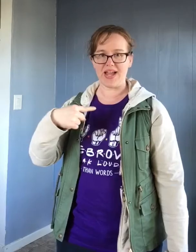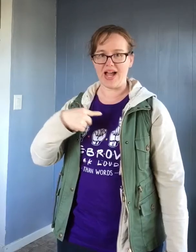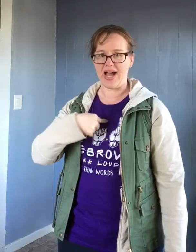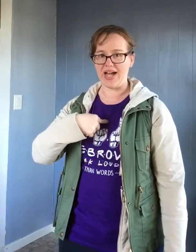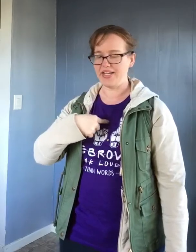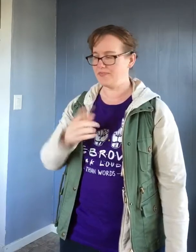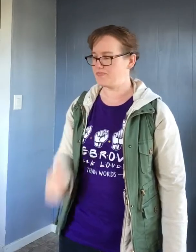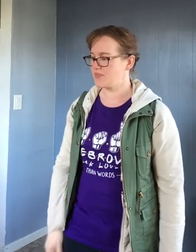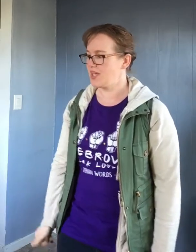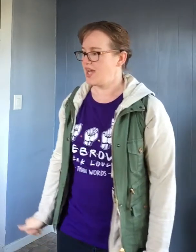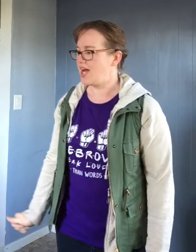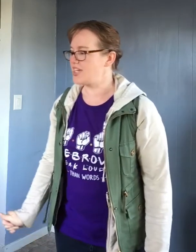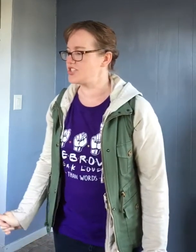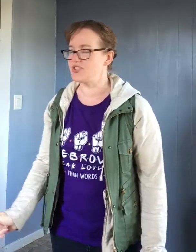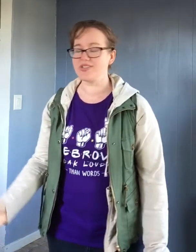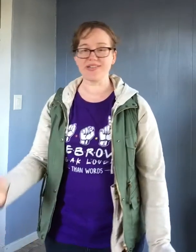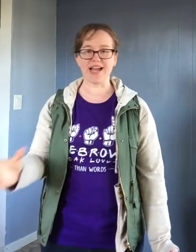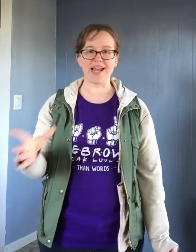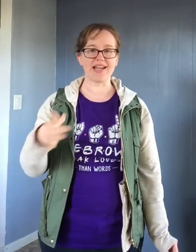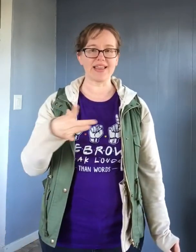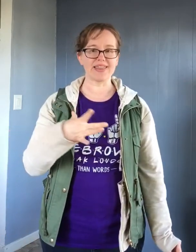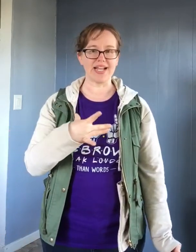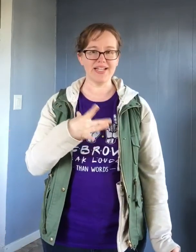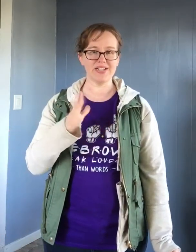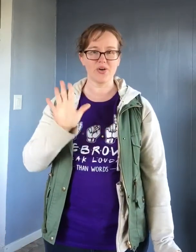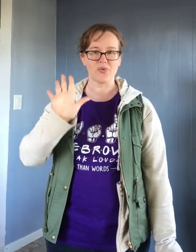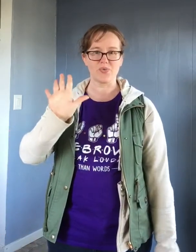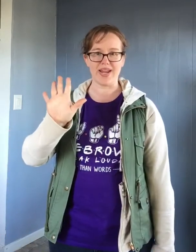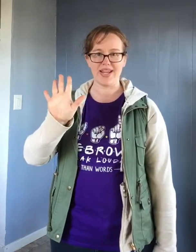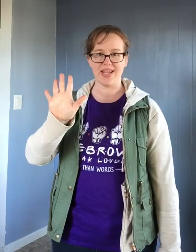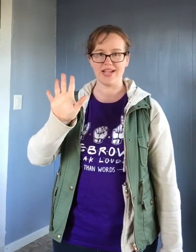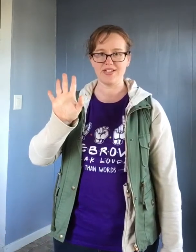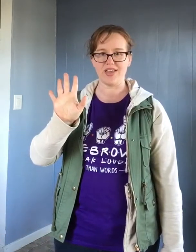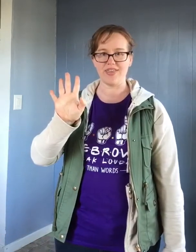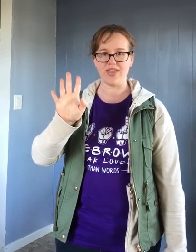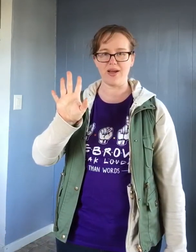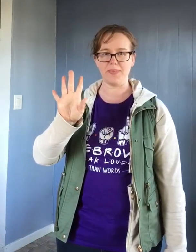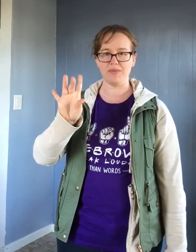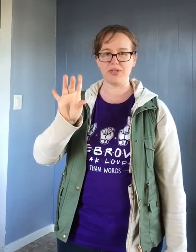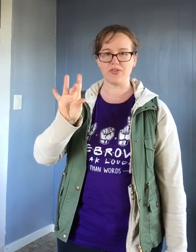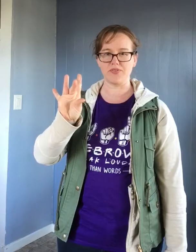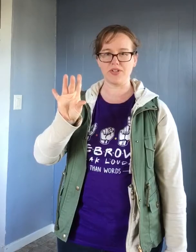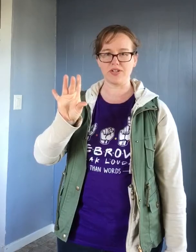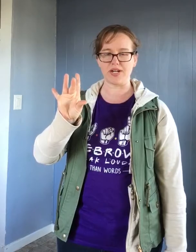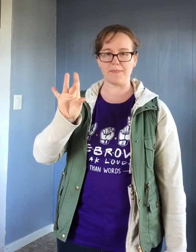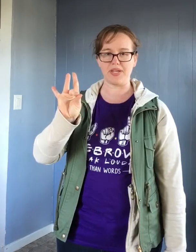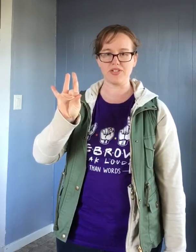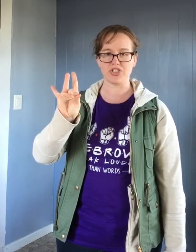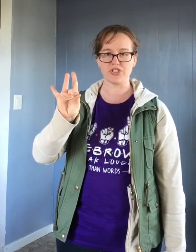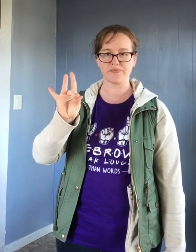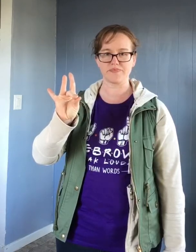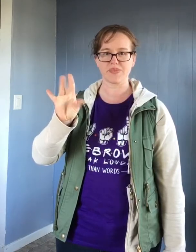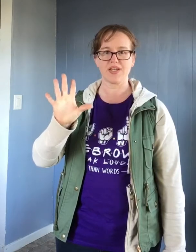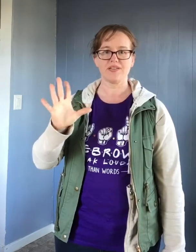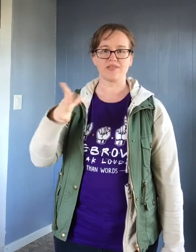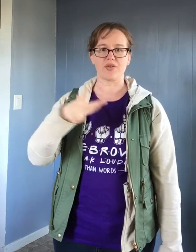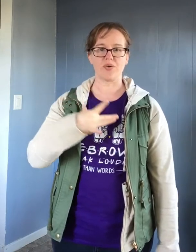I. I showed you the sign like. Right hand, thumb and middle finger are going to pinch. So